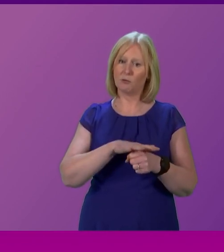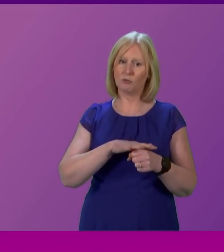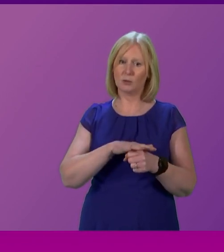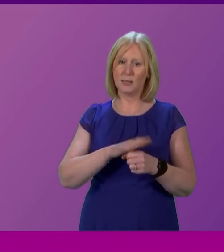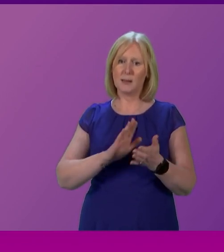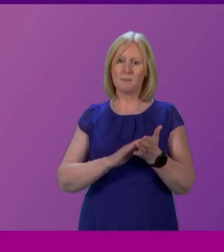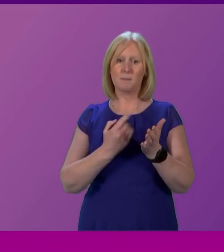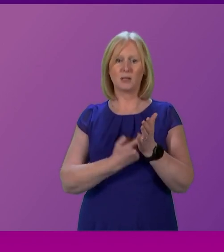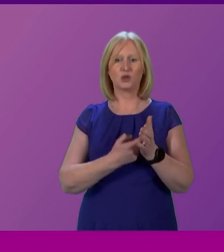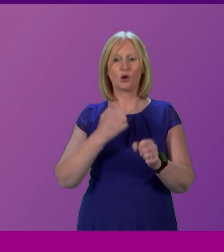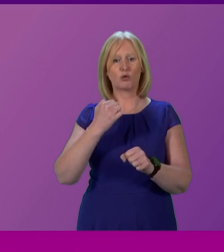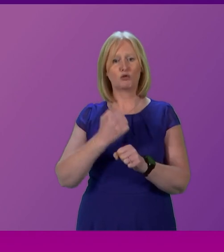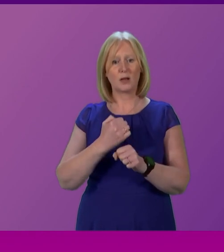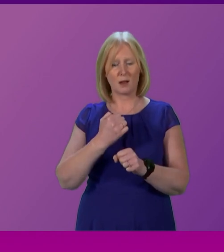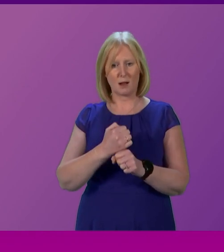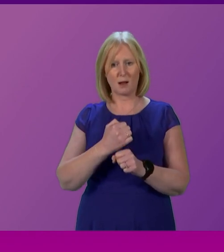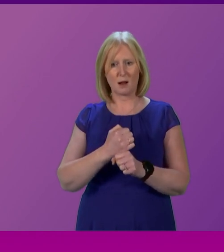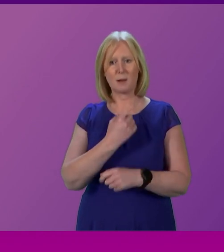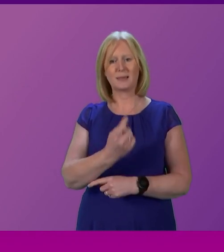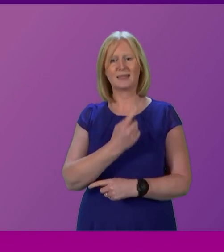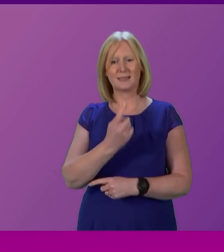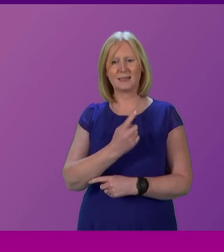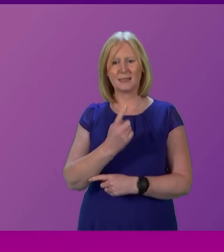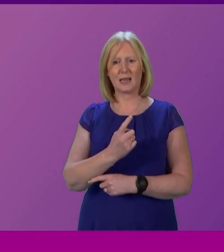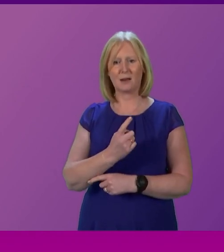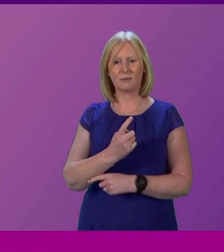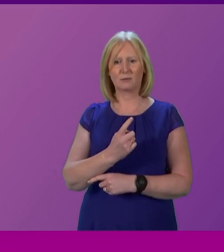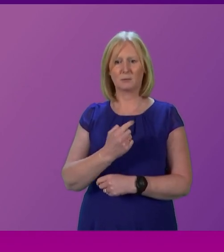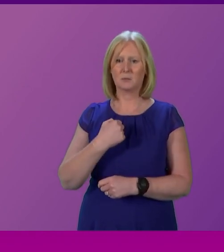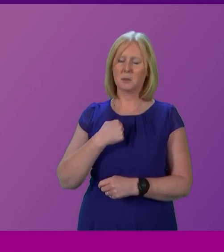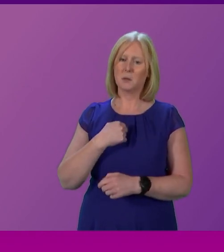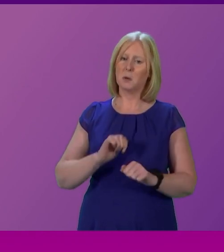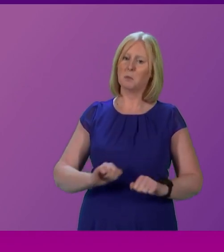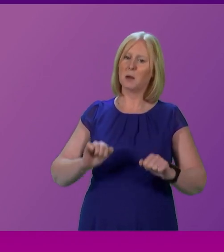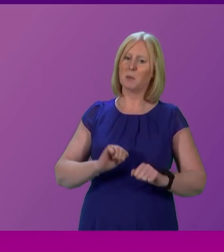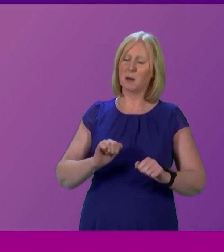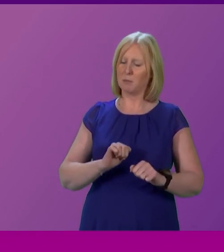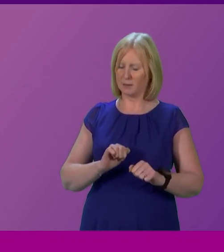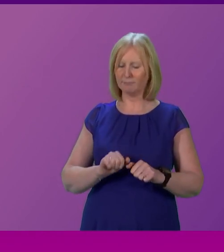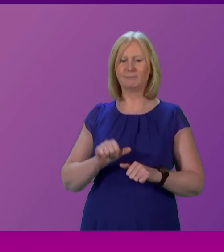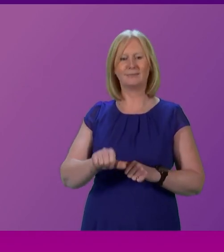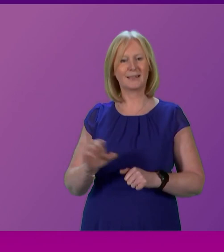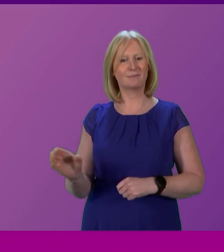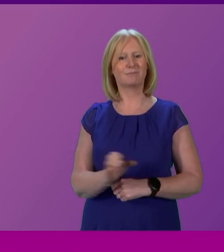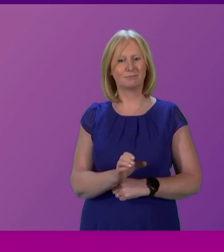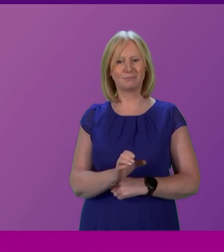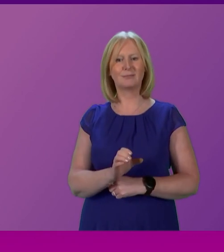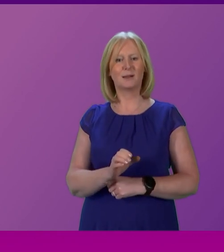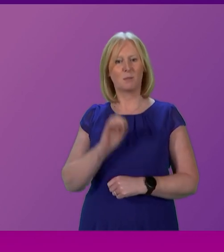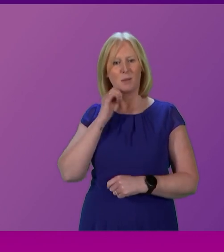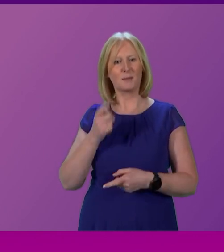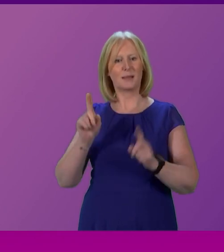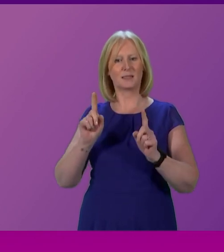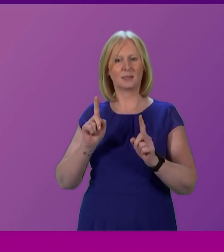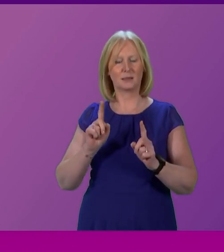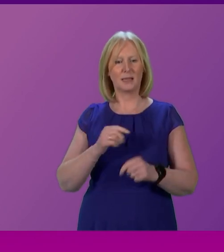who disports himself now quite obviously as the self-ordained Minister-in-waiting, was rejected by 92.9%